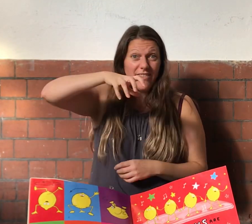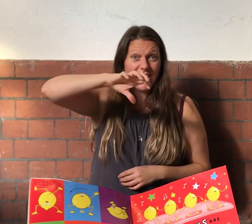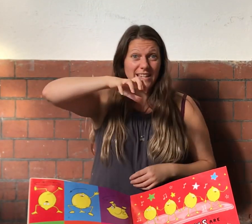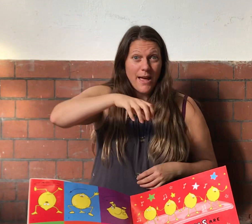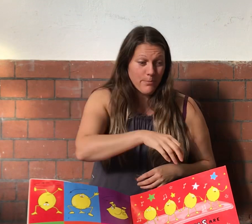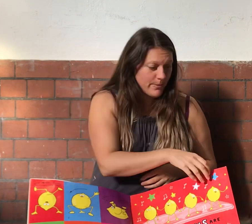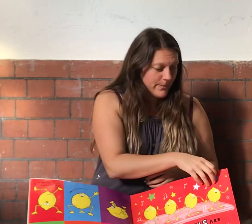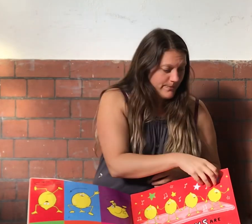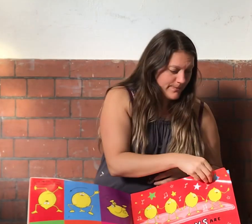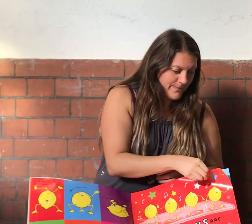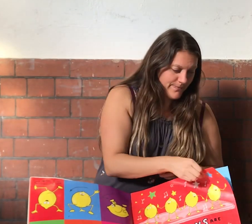the tap.